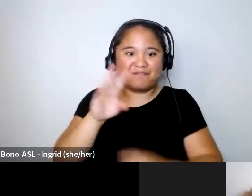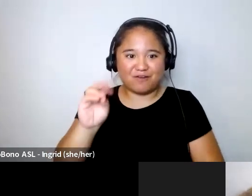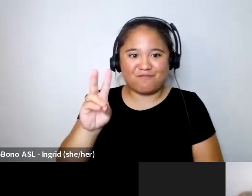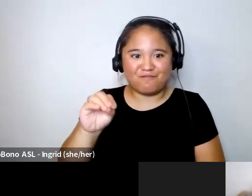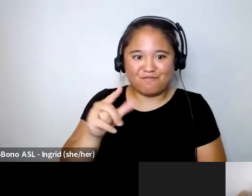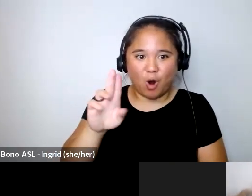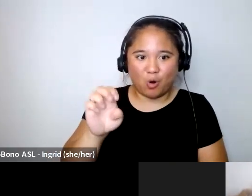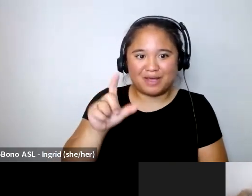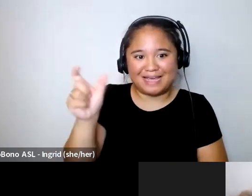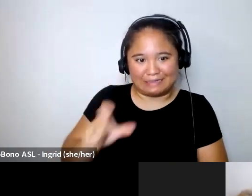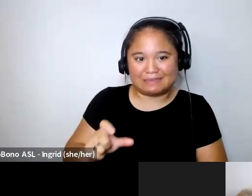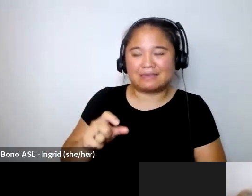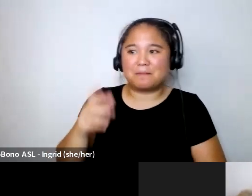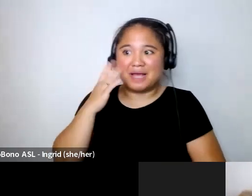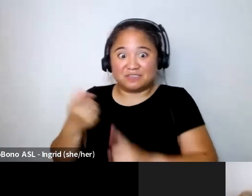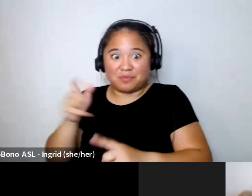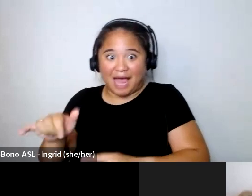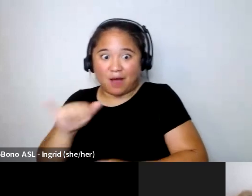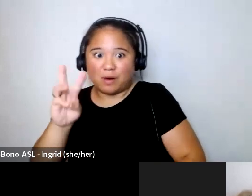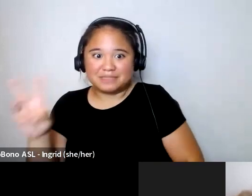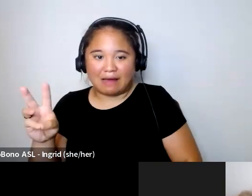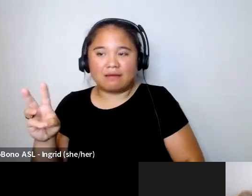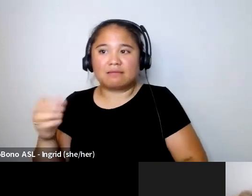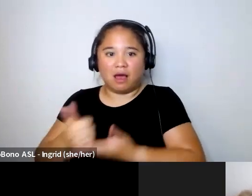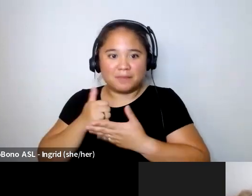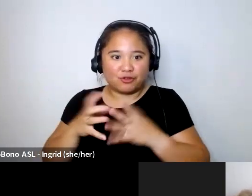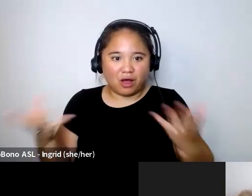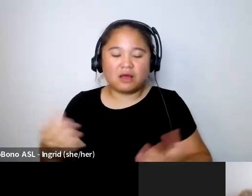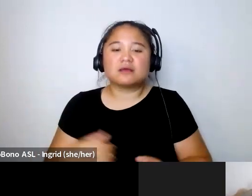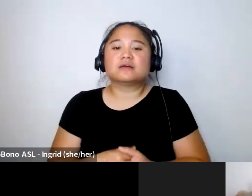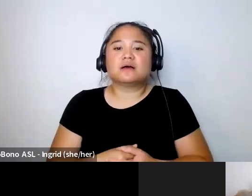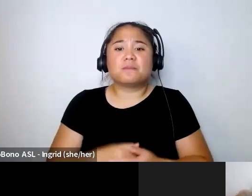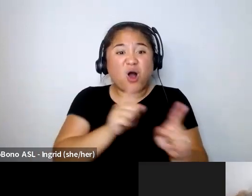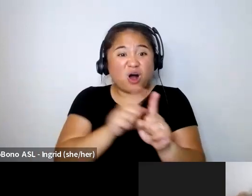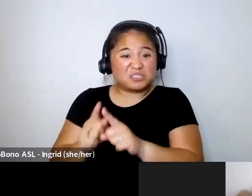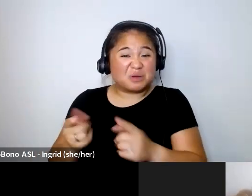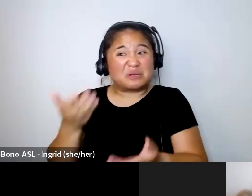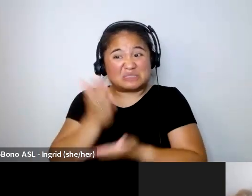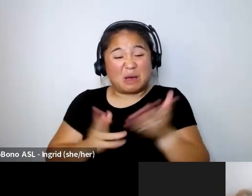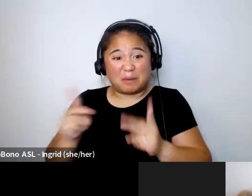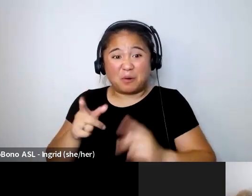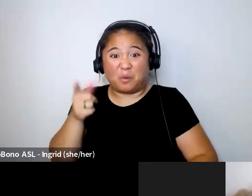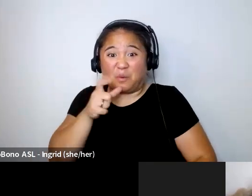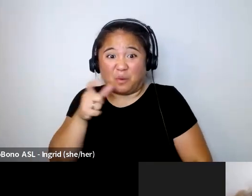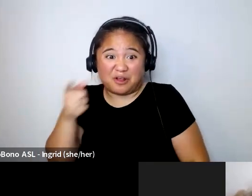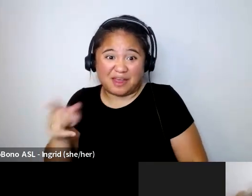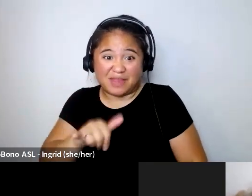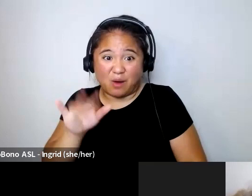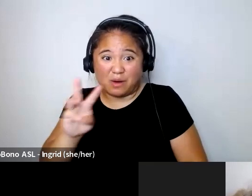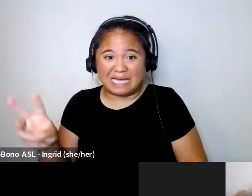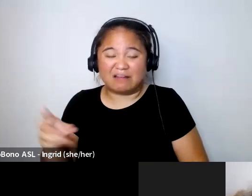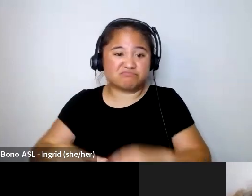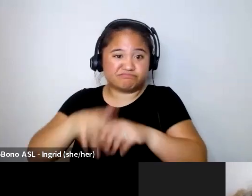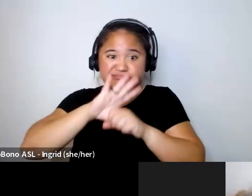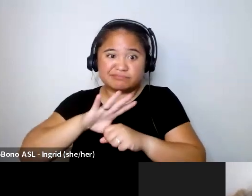not like there's not good people on there but there's also a lot of people on there who are not good and who want to meet models